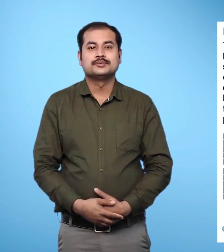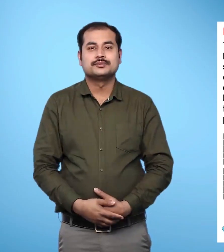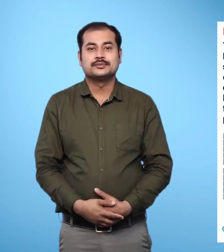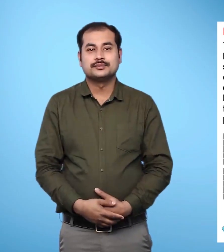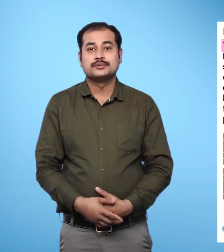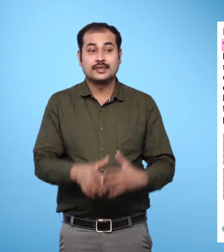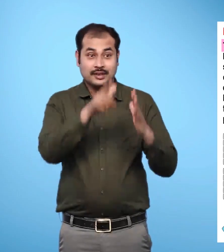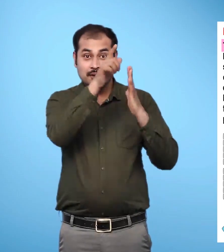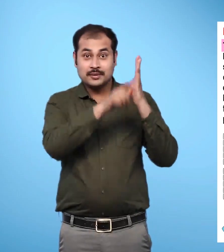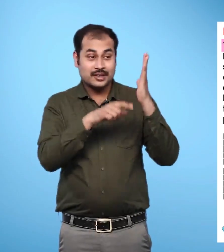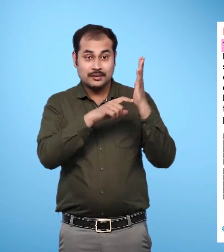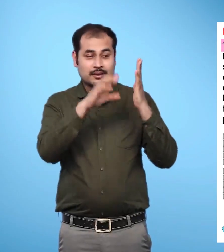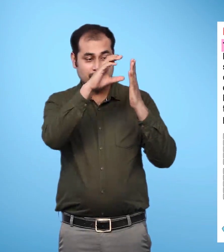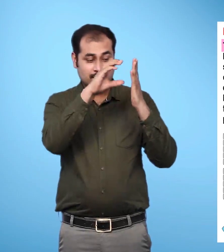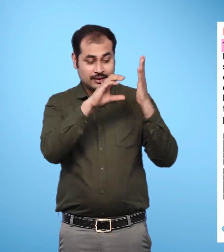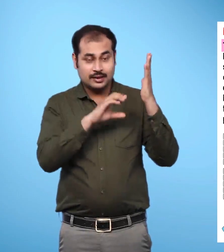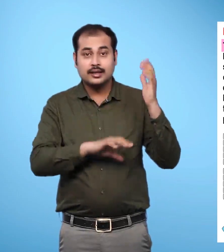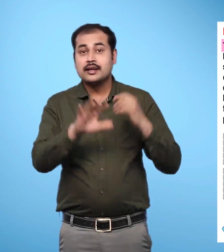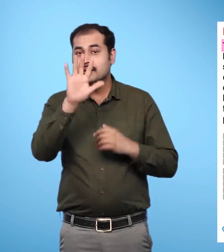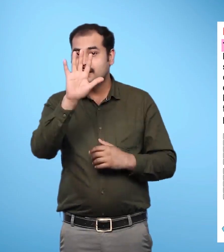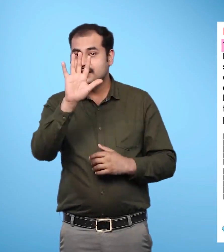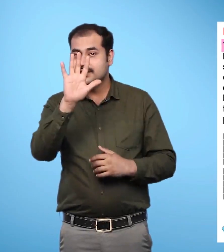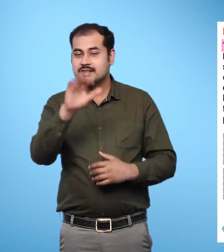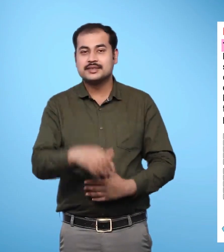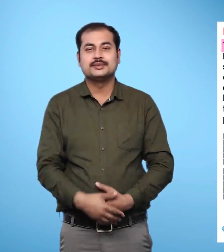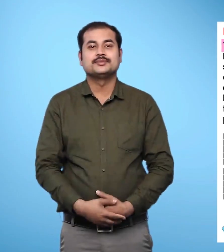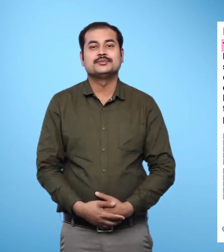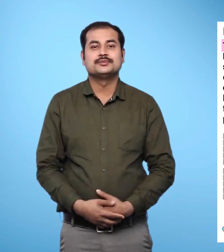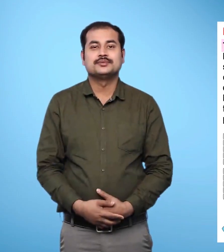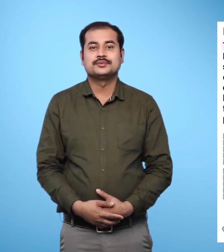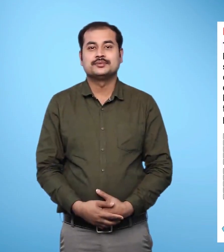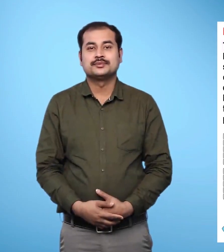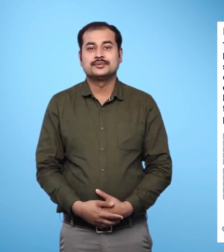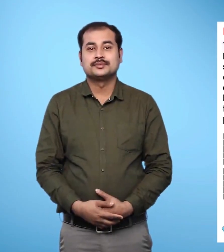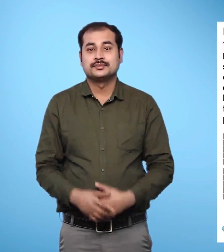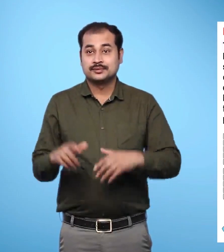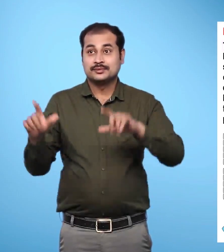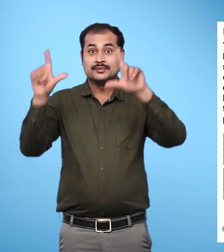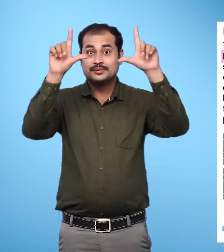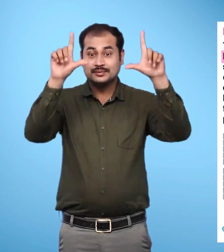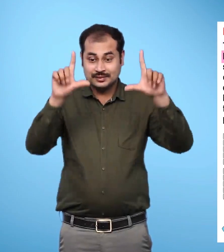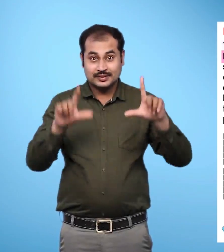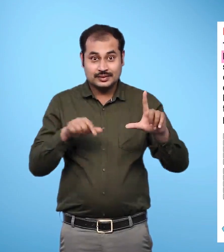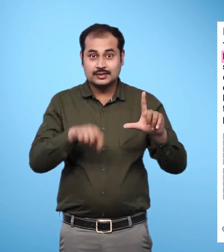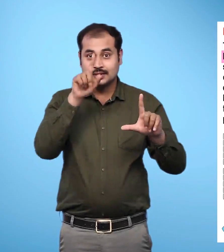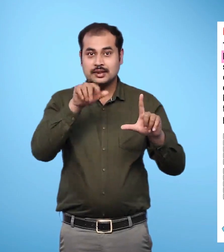This page is divided into five parts. Each part has a picture.